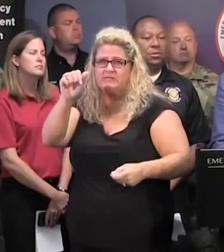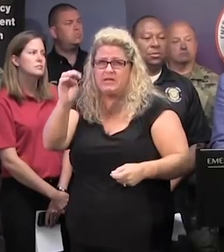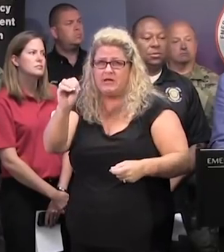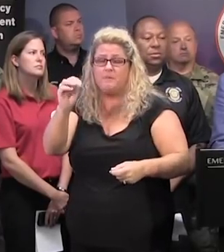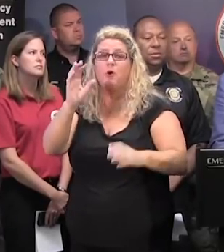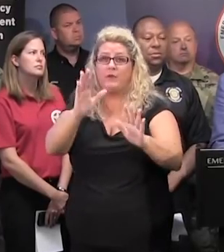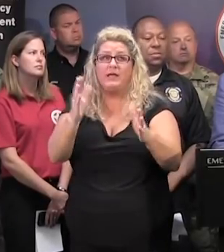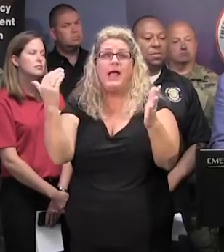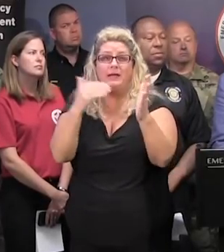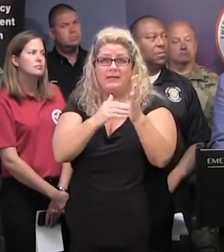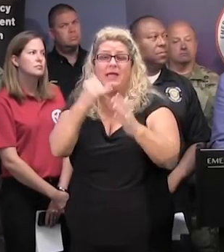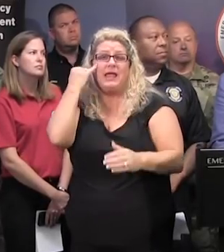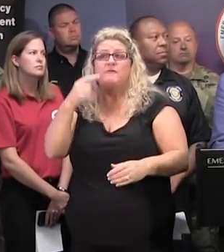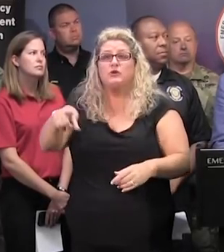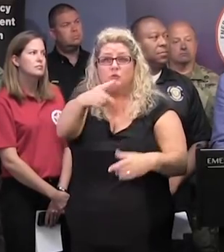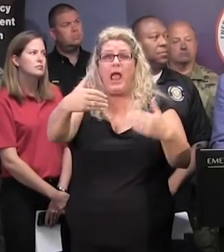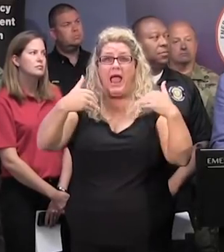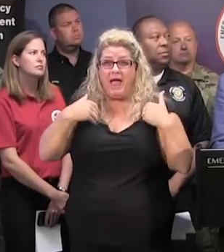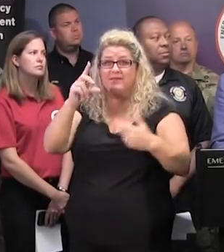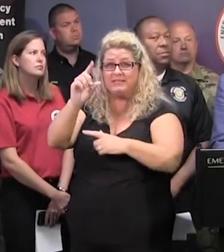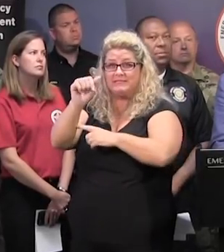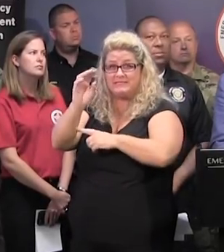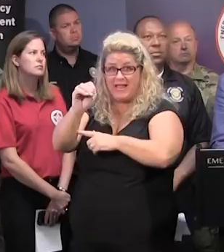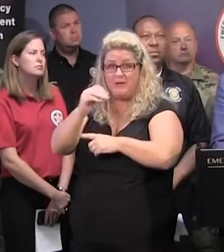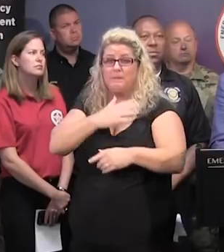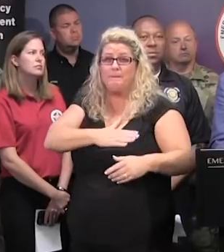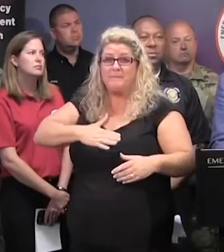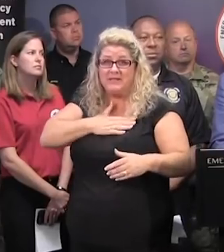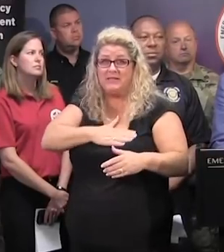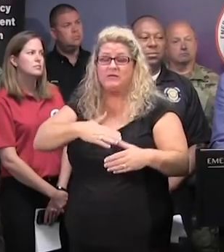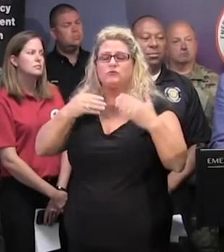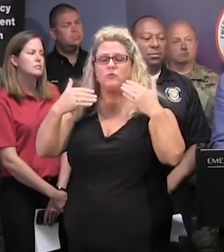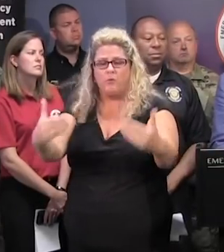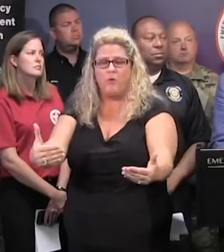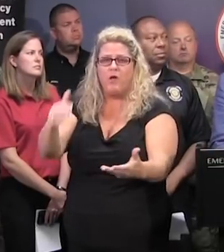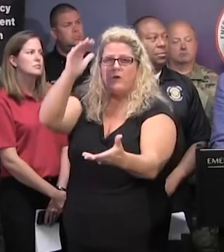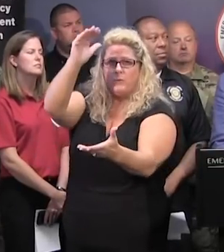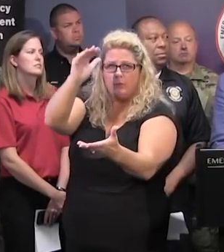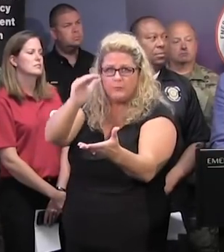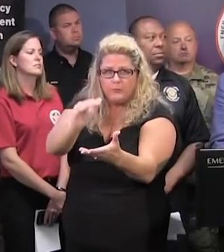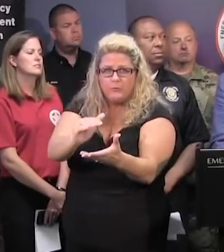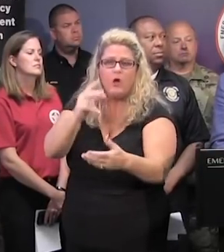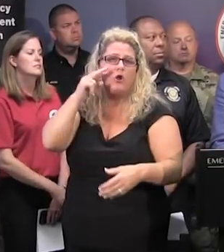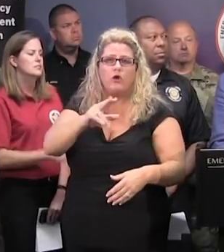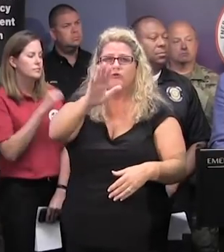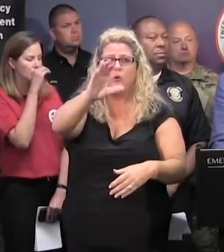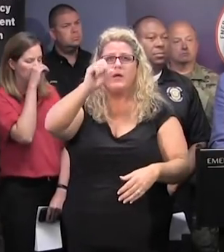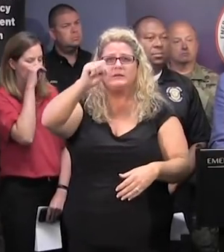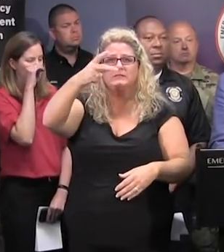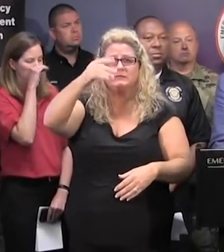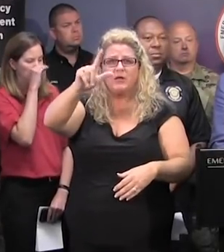if you have a dam or an impoundment before the weather gets bad this afternoon, if you can look at your primary spillway and emergency